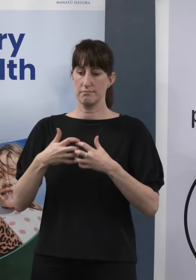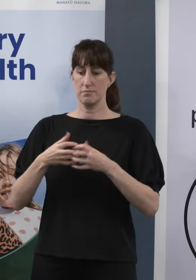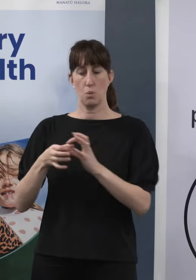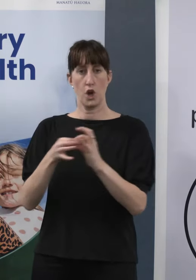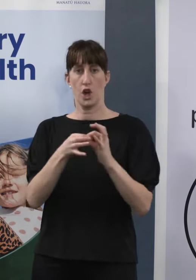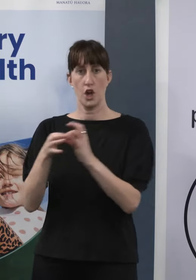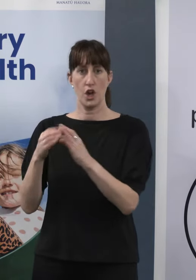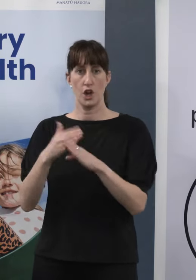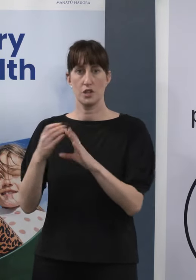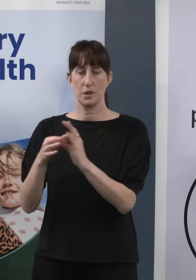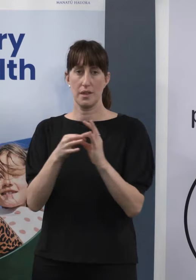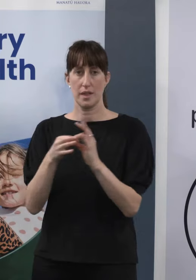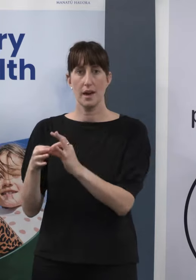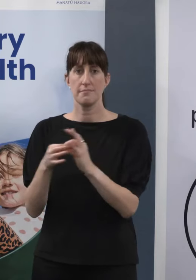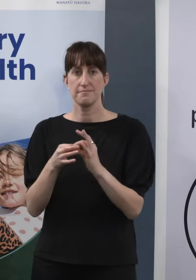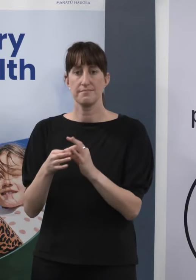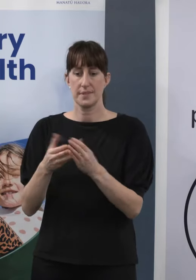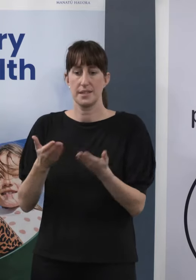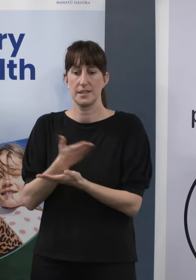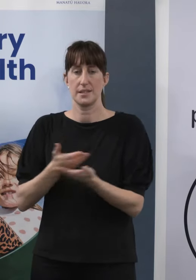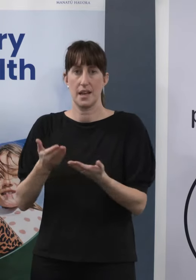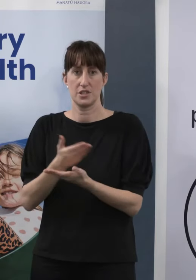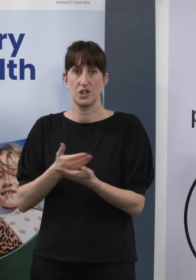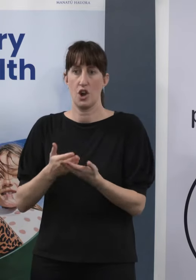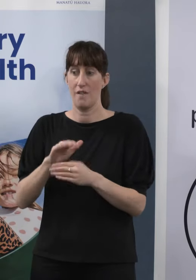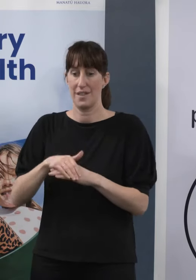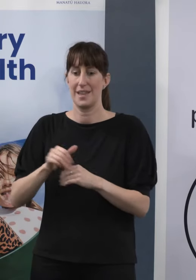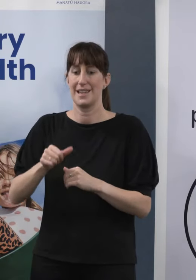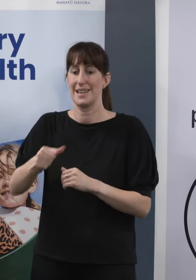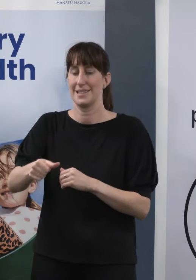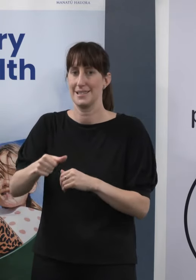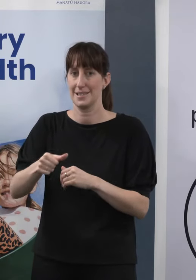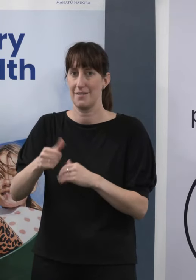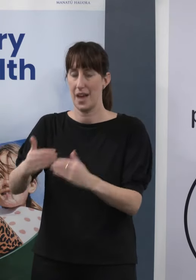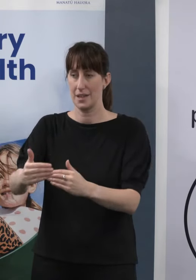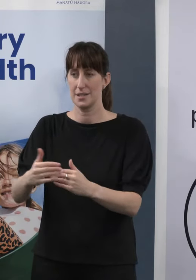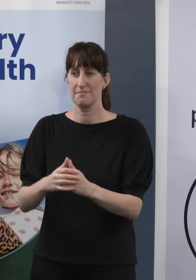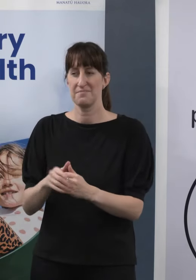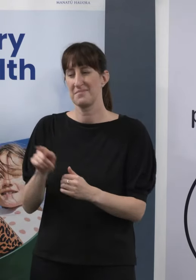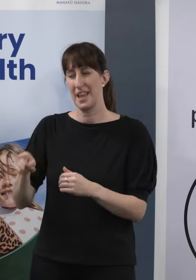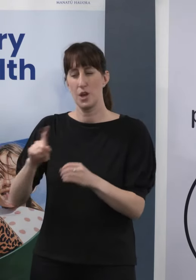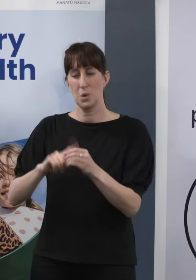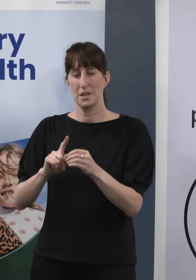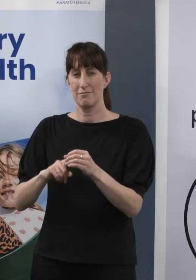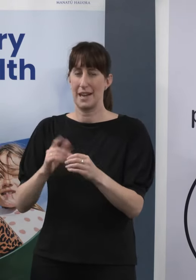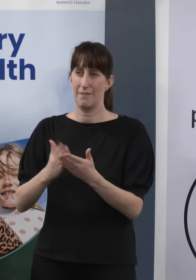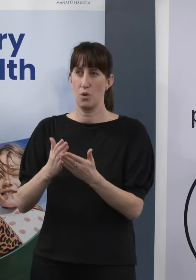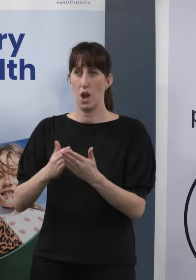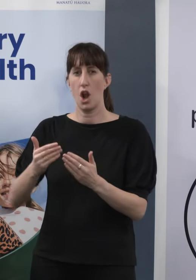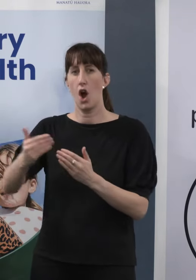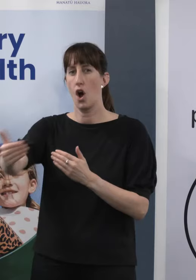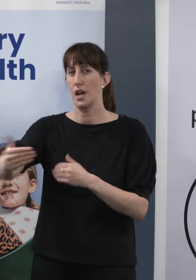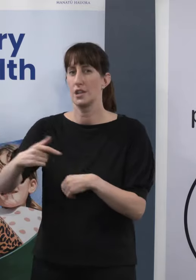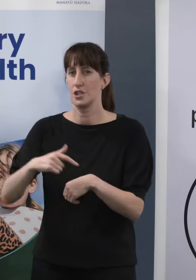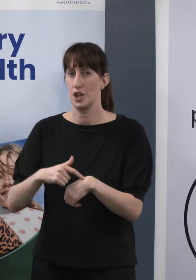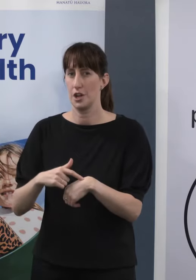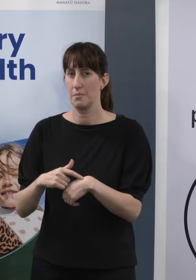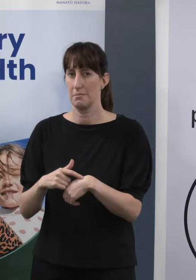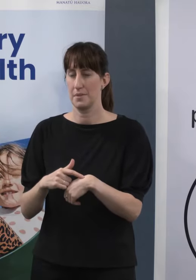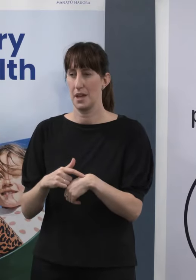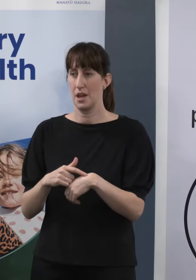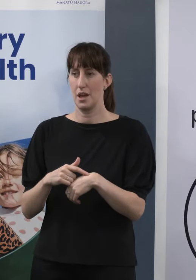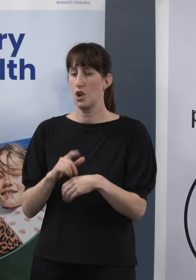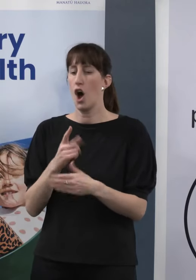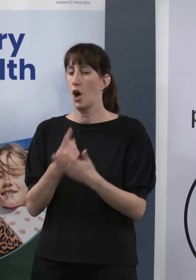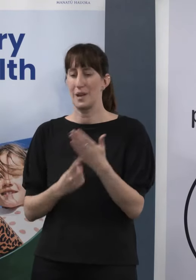engage in the discussion about this next phase as well. So I think that's a longer-term question about what the mix will be, and it applies not just to labs